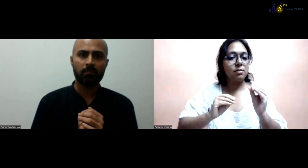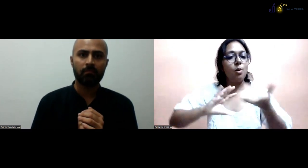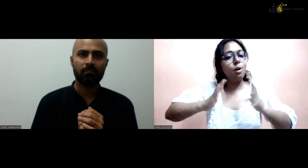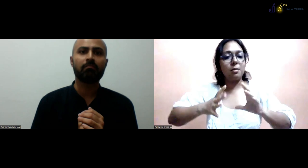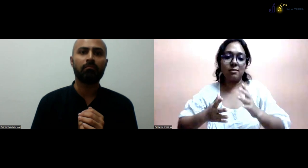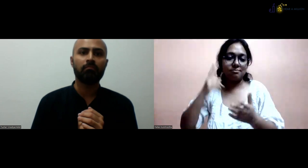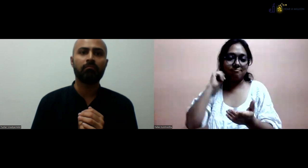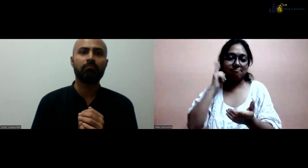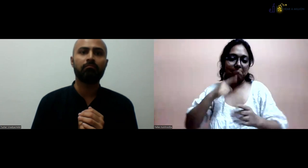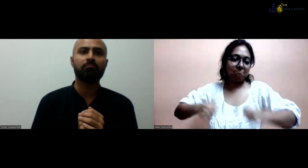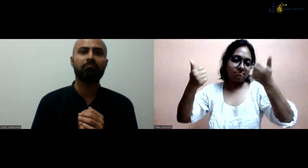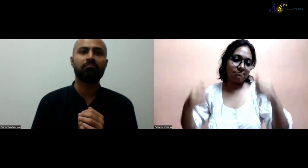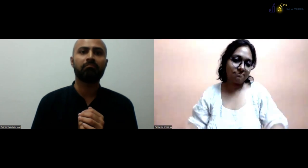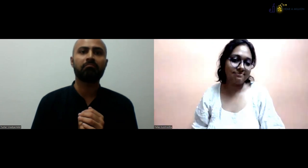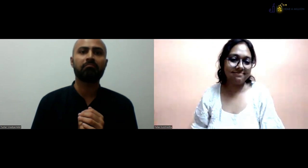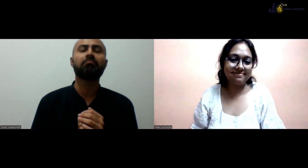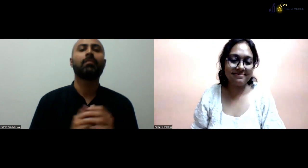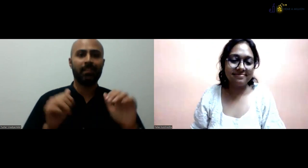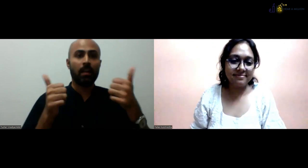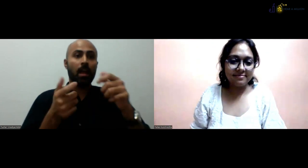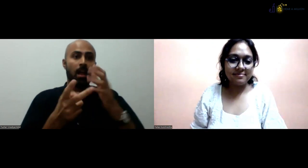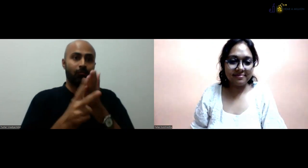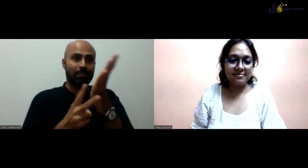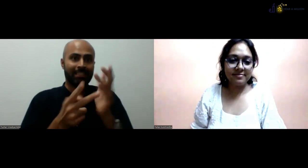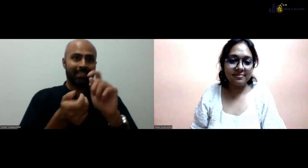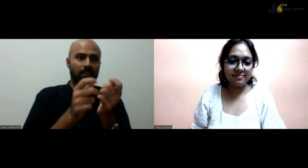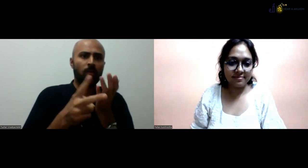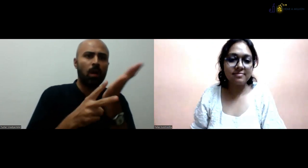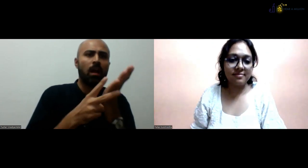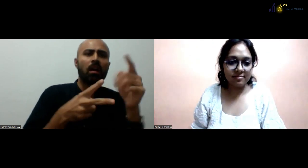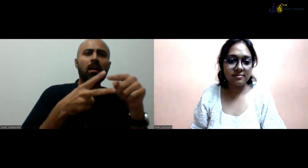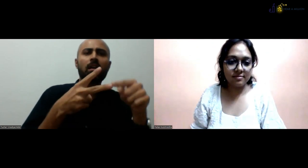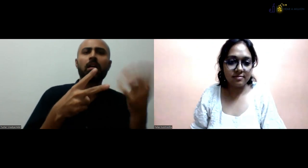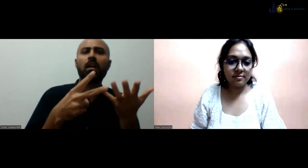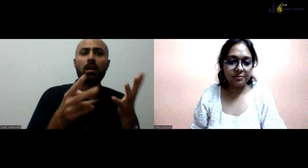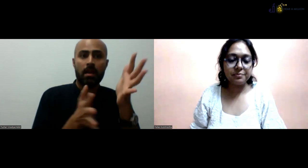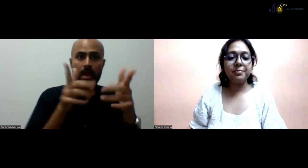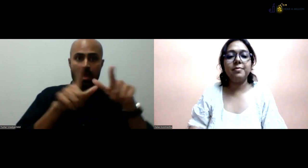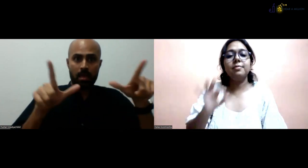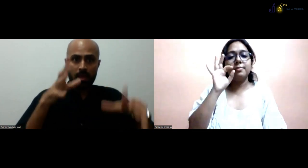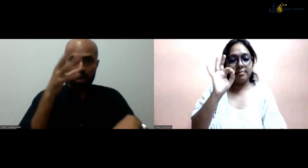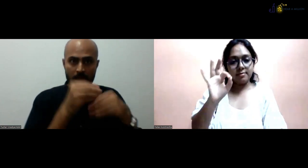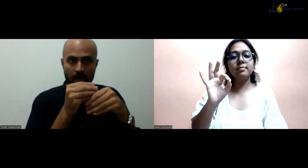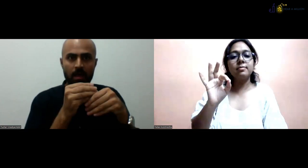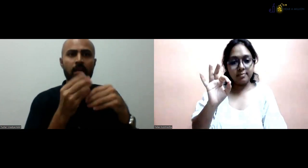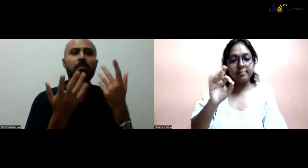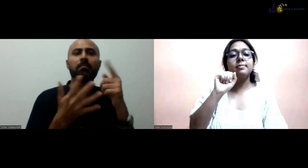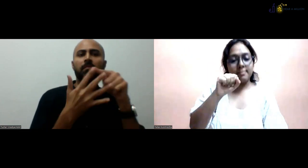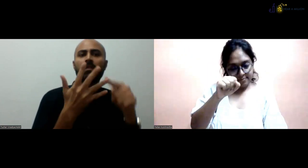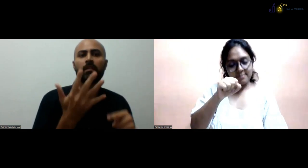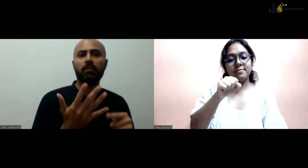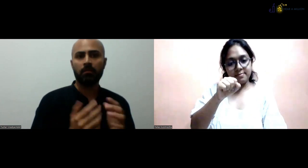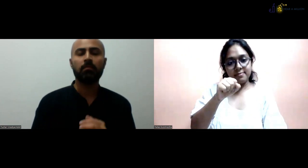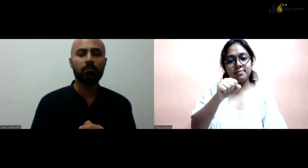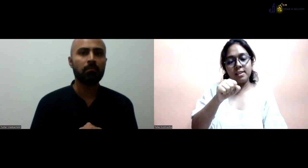people, if we would have those curriculums, we don't need to fight again. So, that's what I wanted to know. What would be the subjects